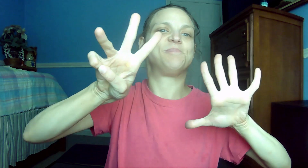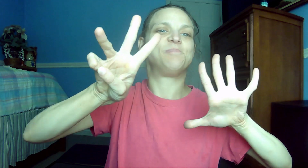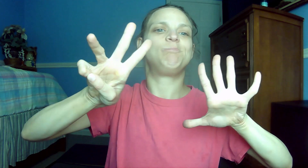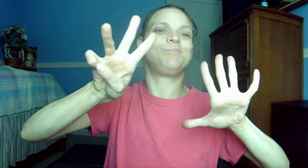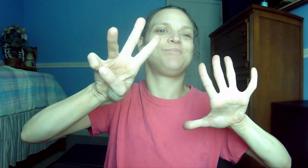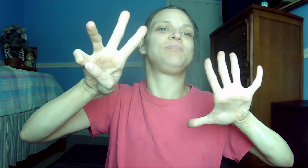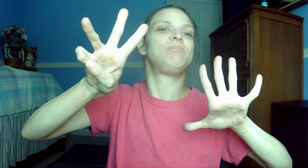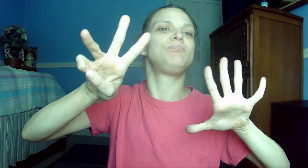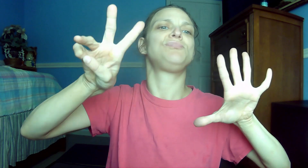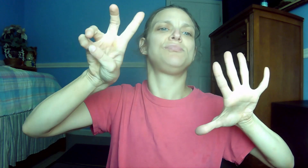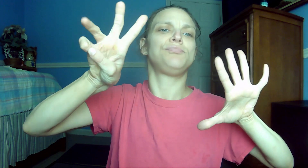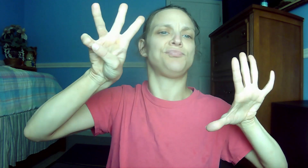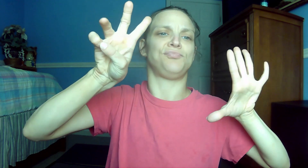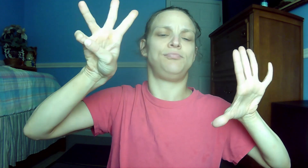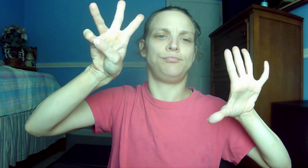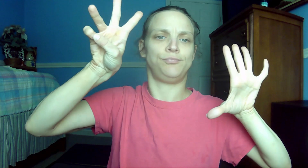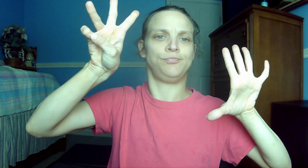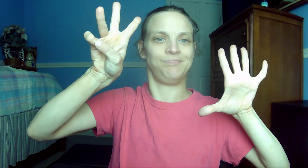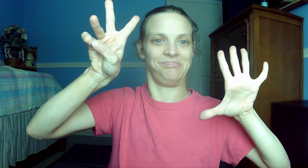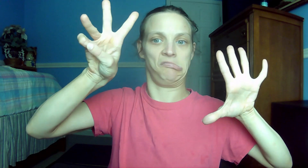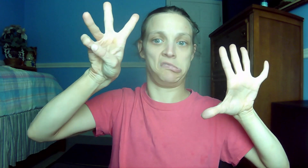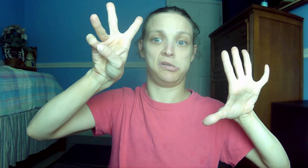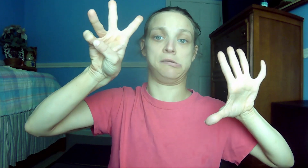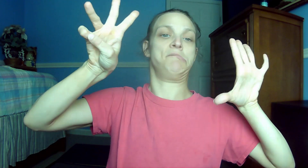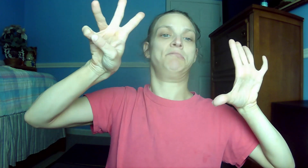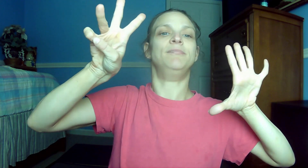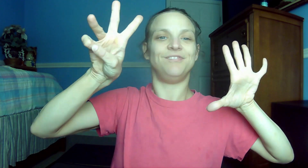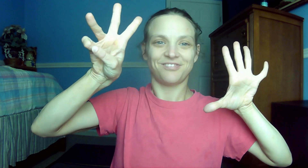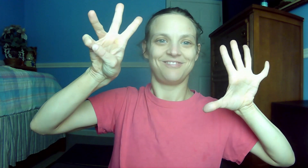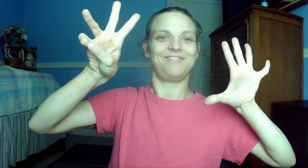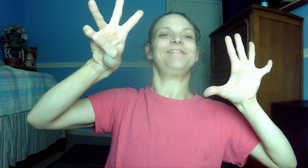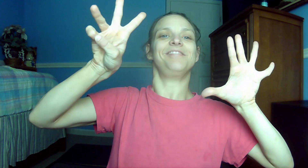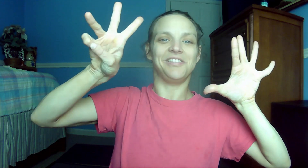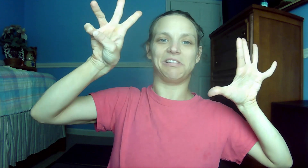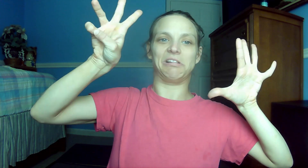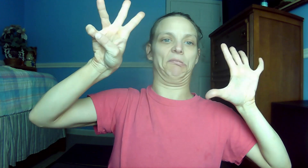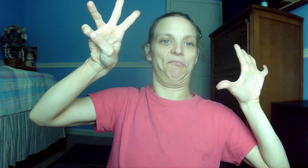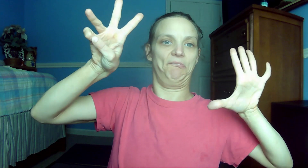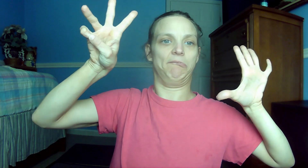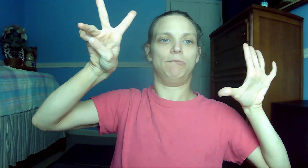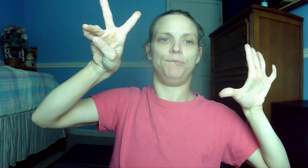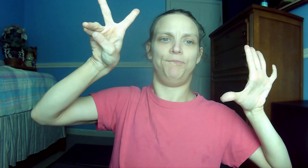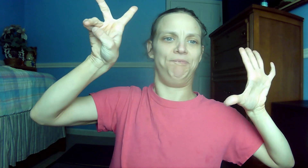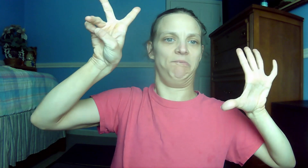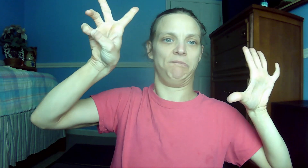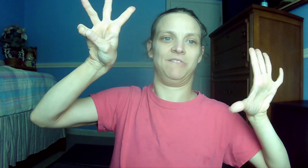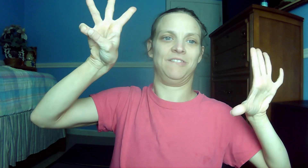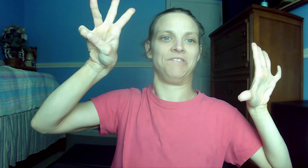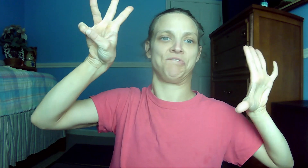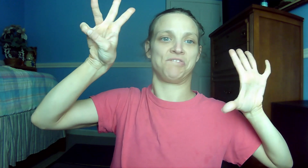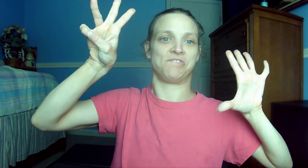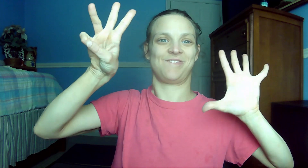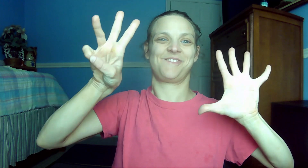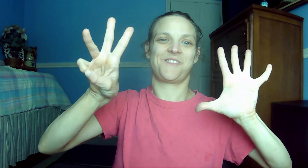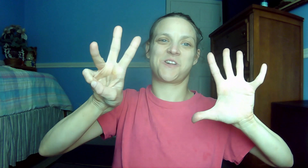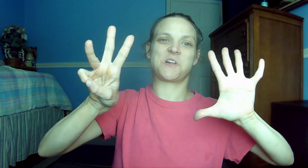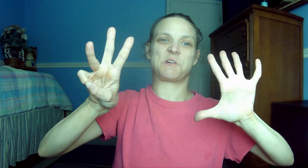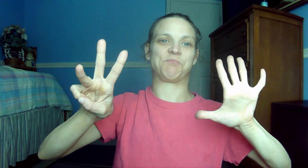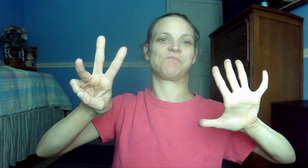on me, because he has anointed me to proclaim good news to the poor. He has sent me to proclaim freedom for the prisoners and